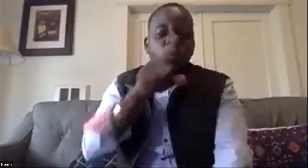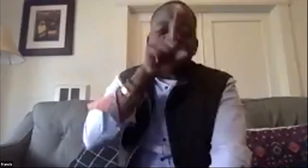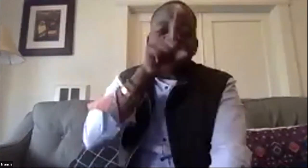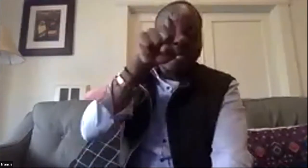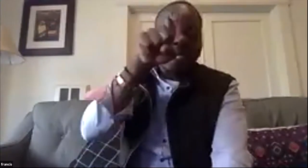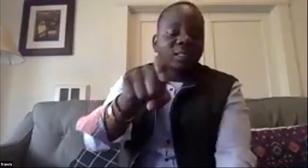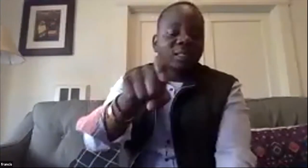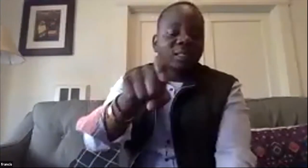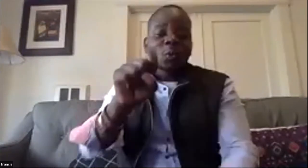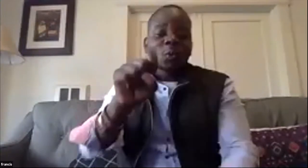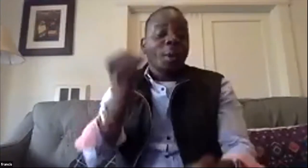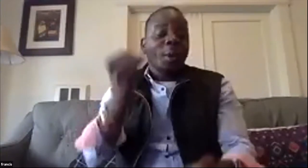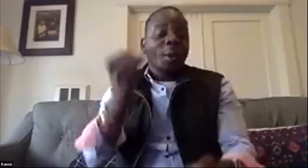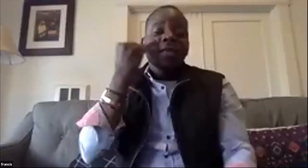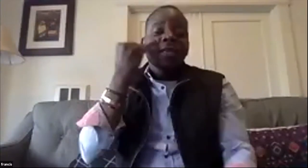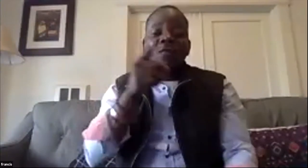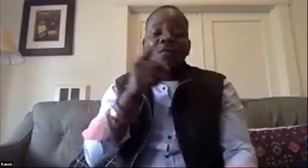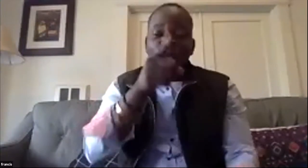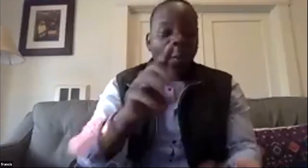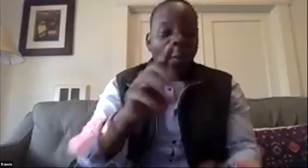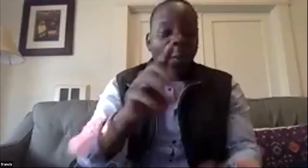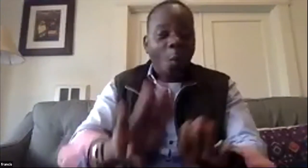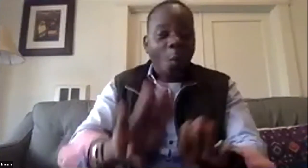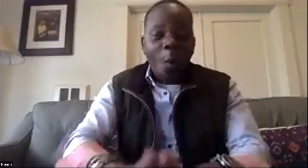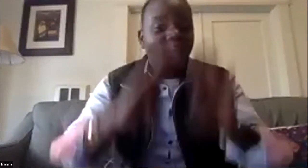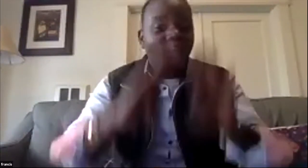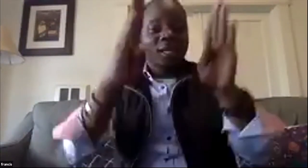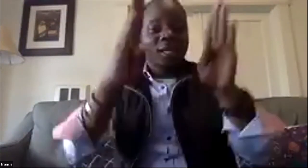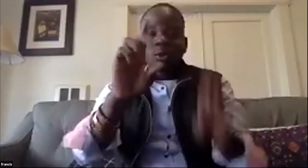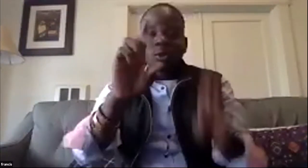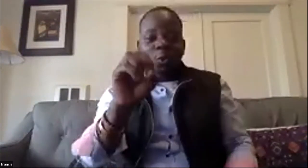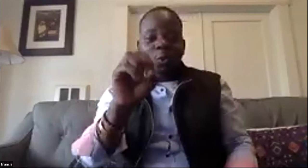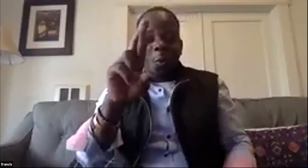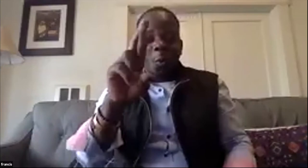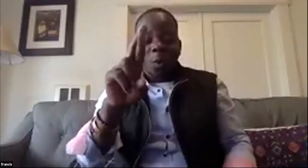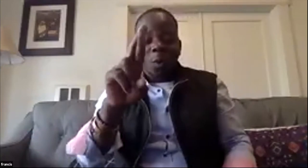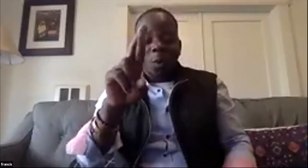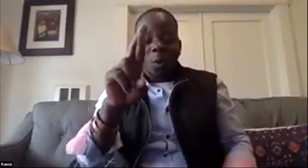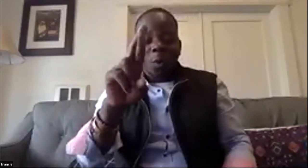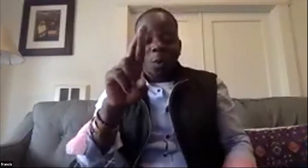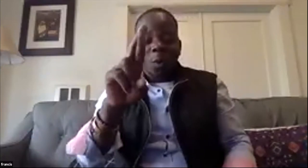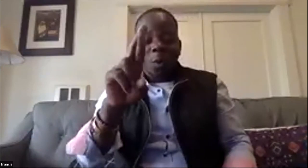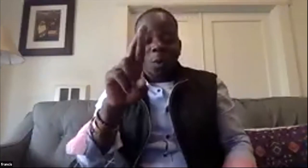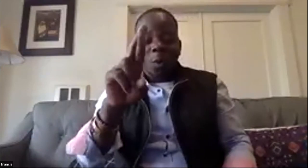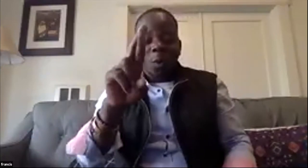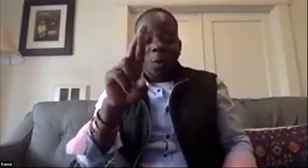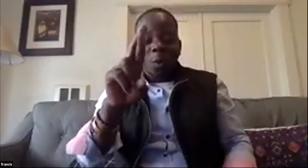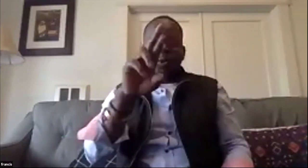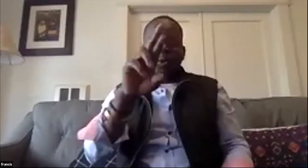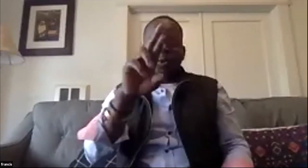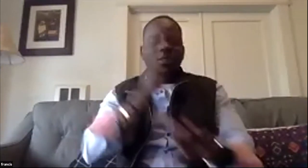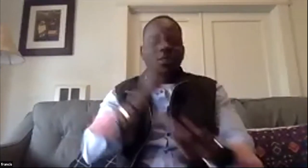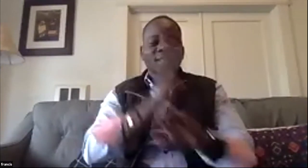and that we just really want to make sure that we have an open door